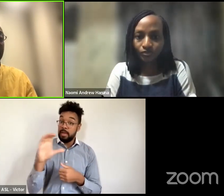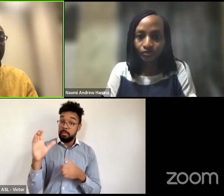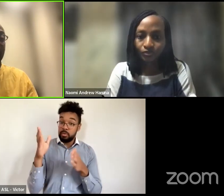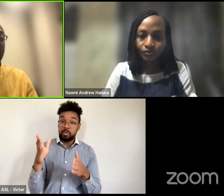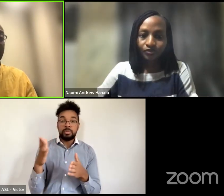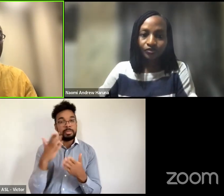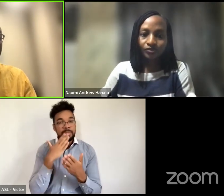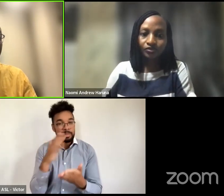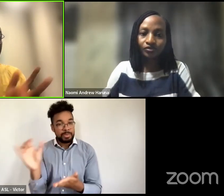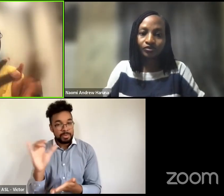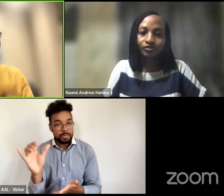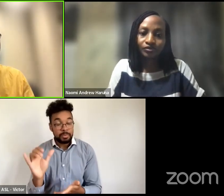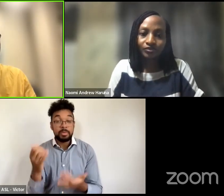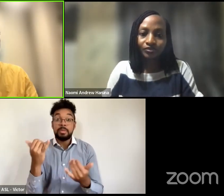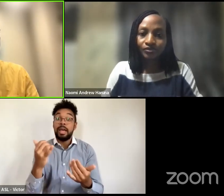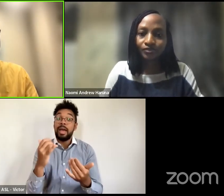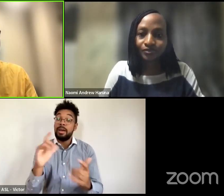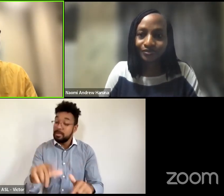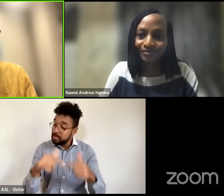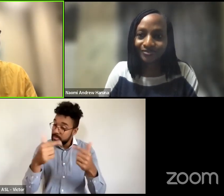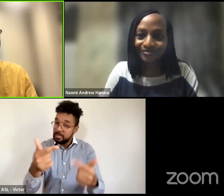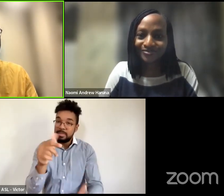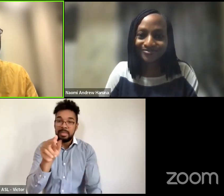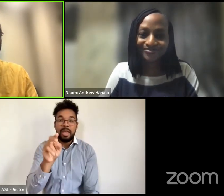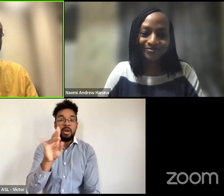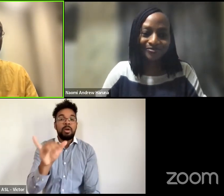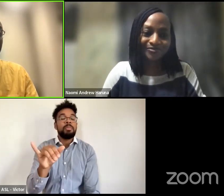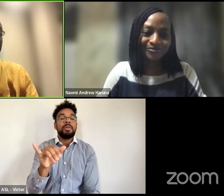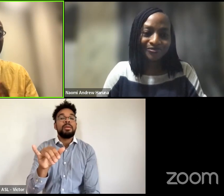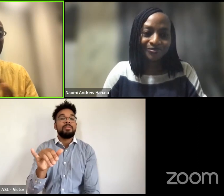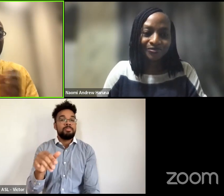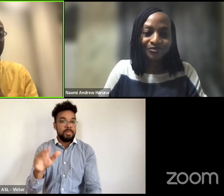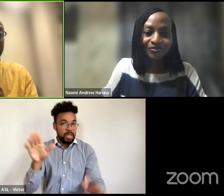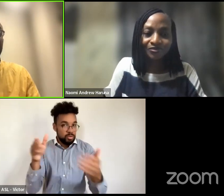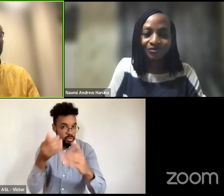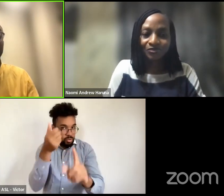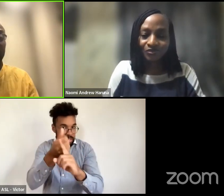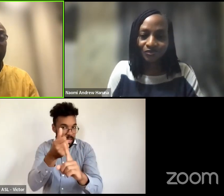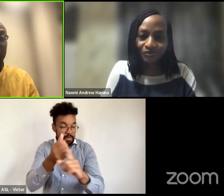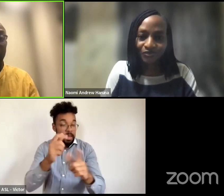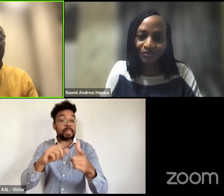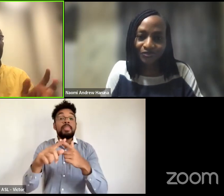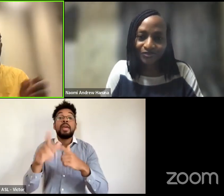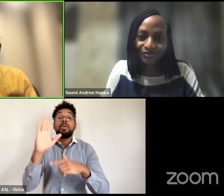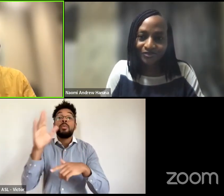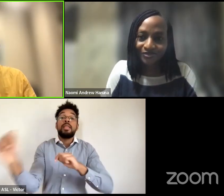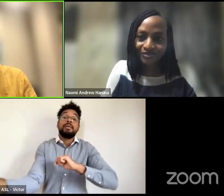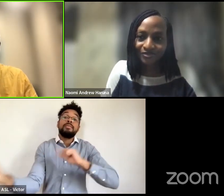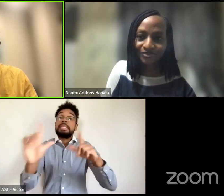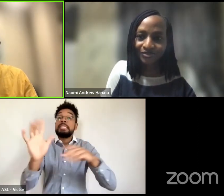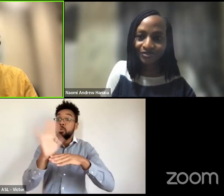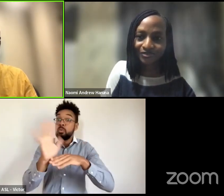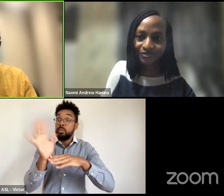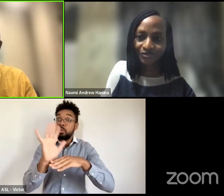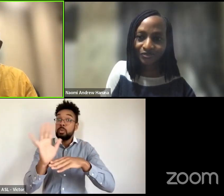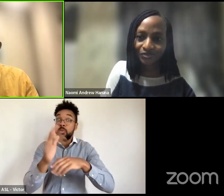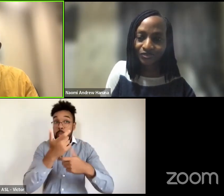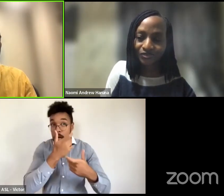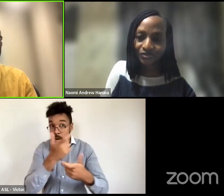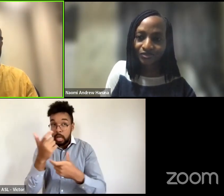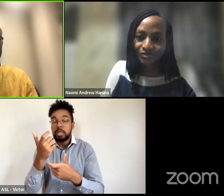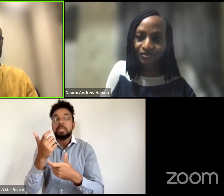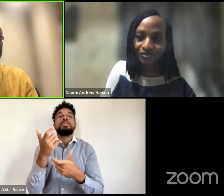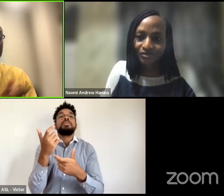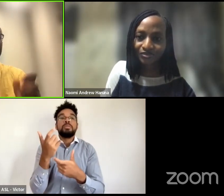i will invite um naomi over to you to quickly introduce herself and then that we're going to play a short video and then we're on to asking